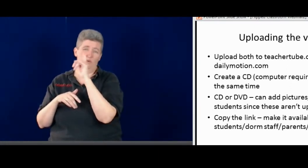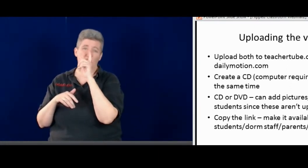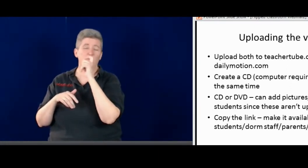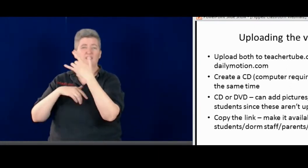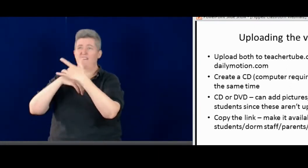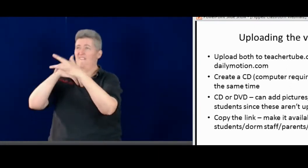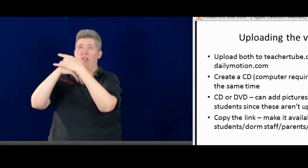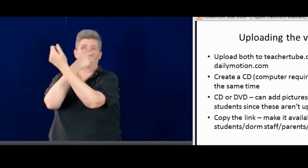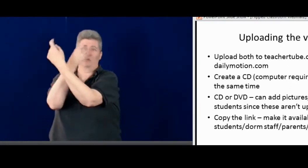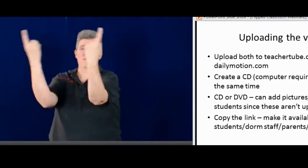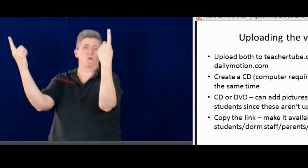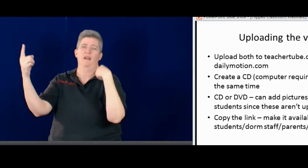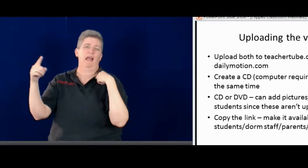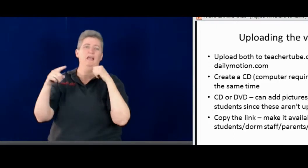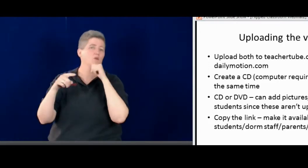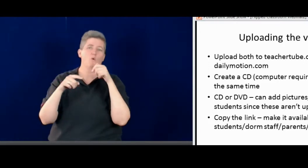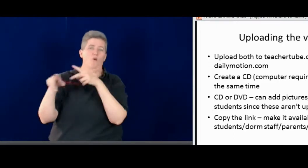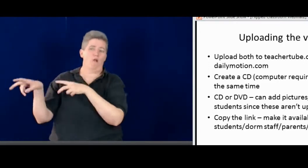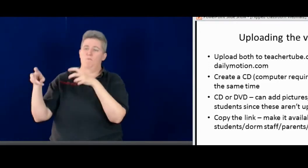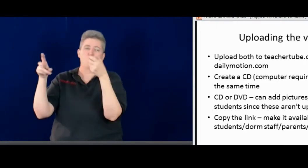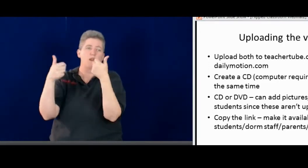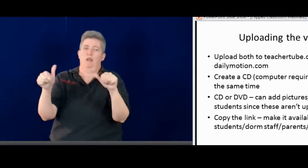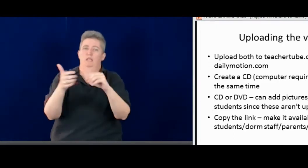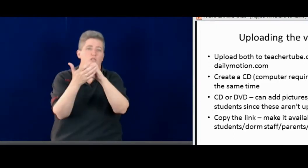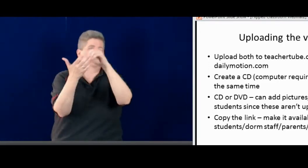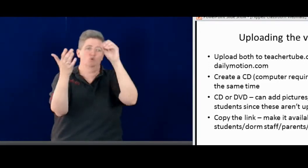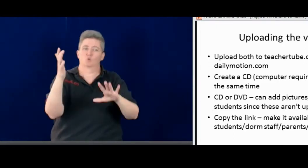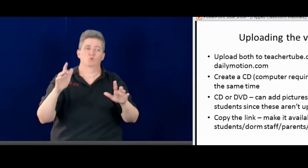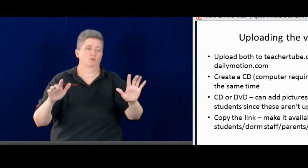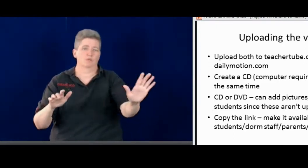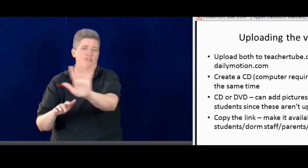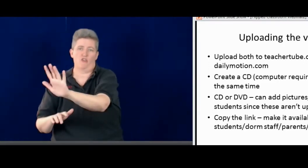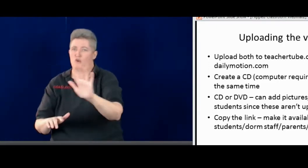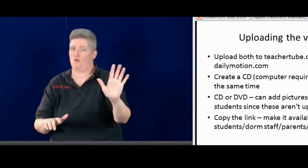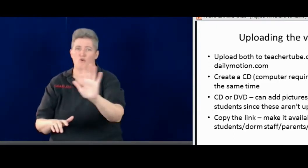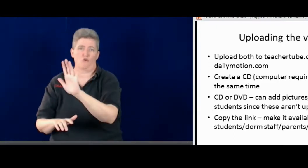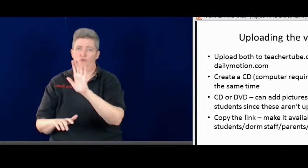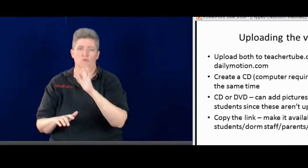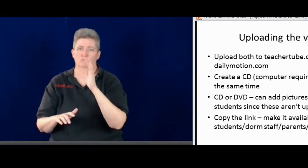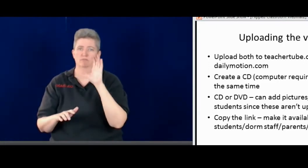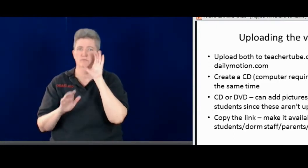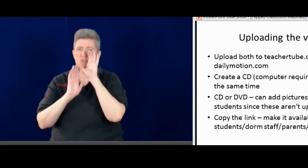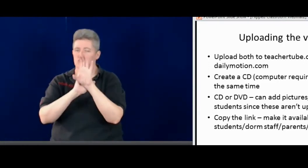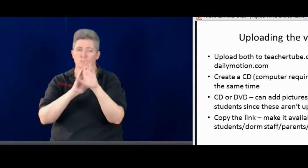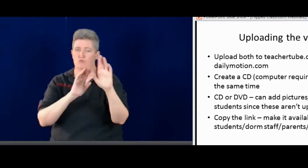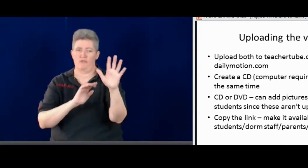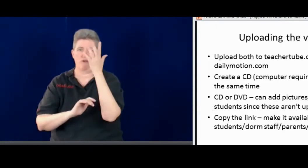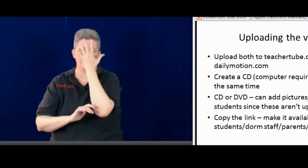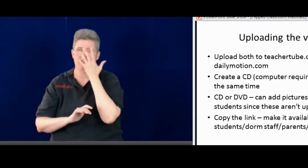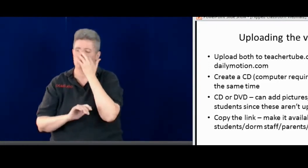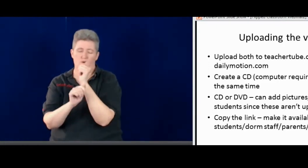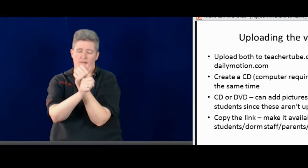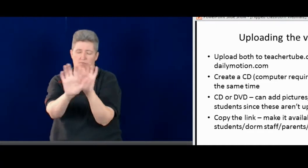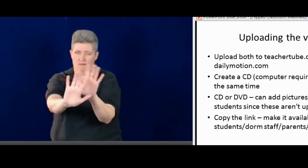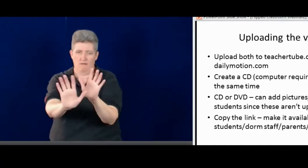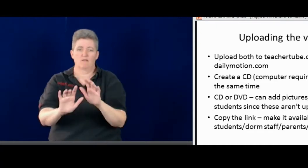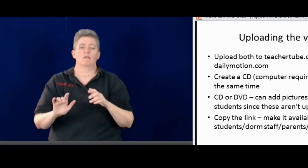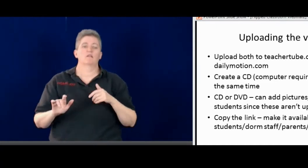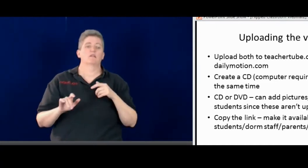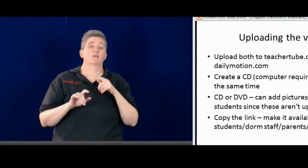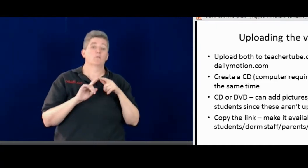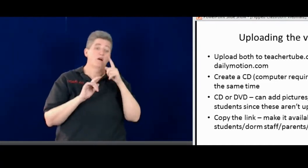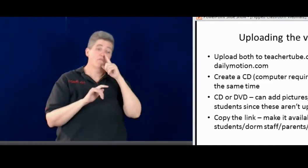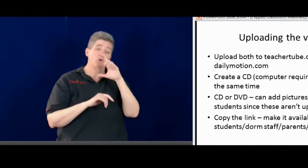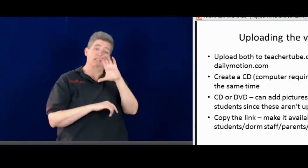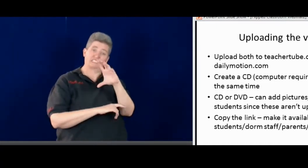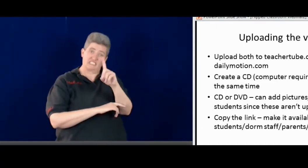If it's Daily Motion or TeacherTube, they're available to everybody. So I don't add anything. You know, their pictures or their face or